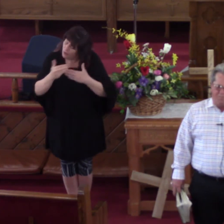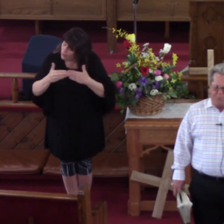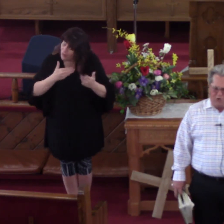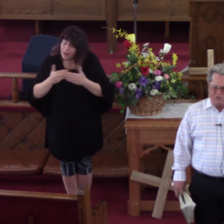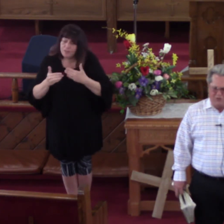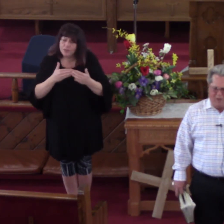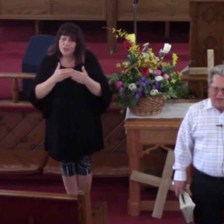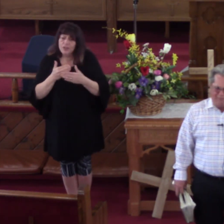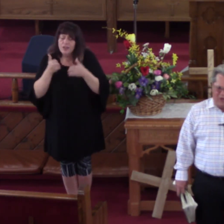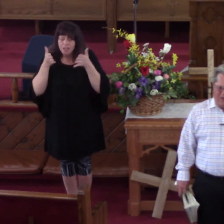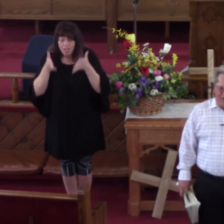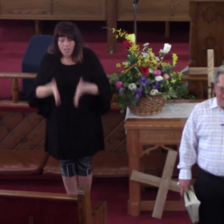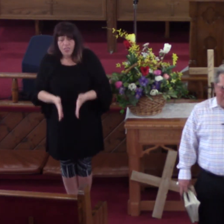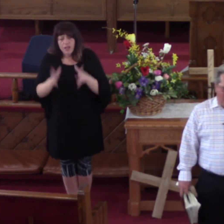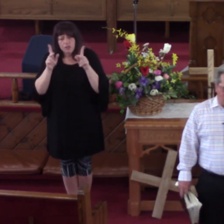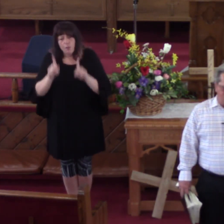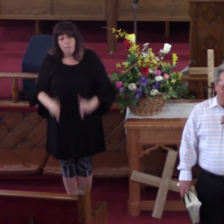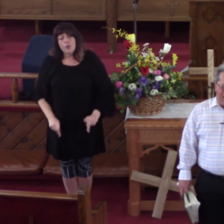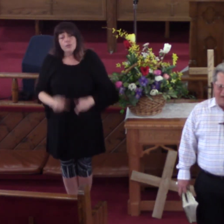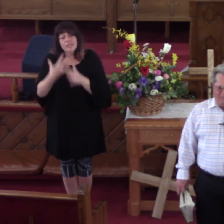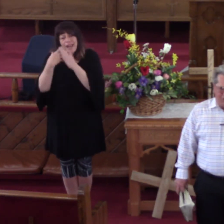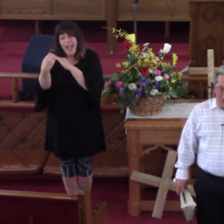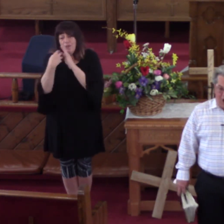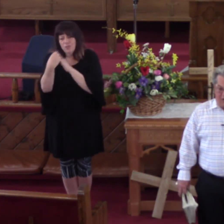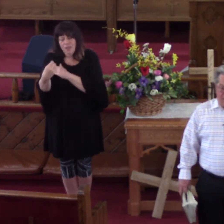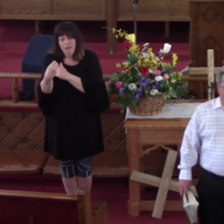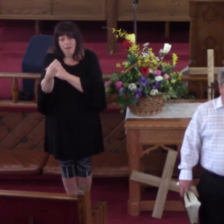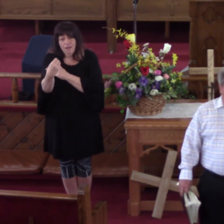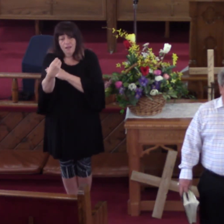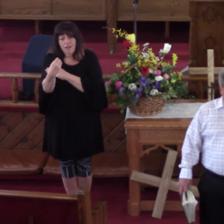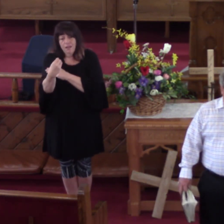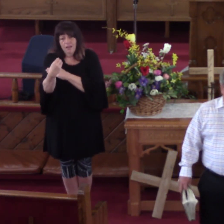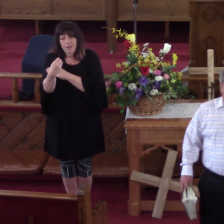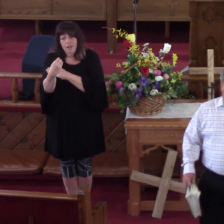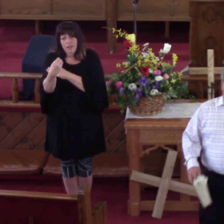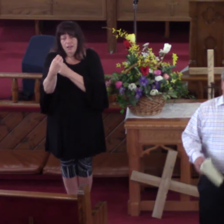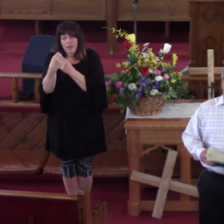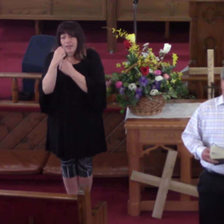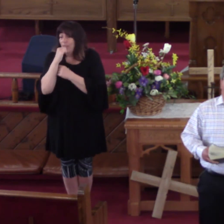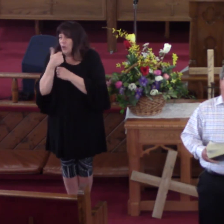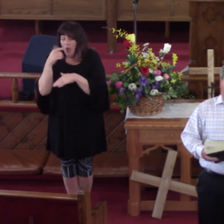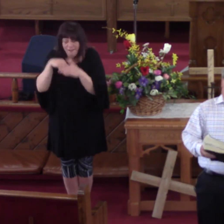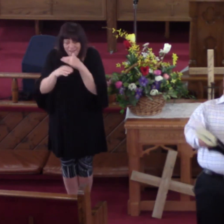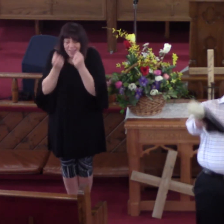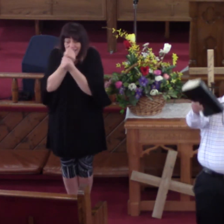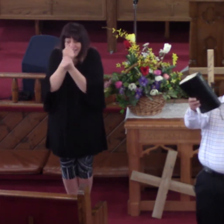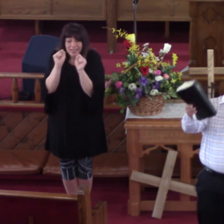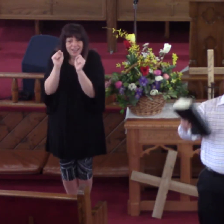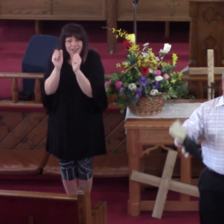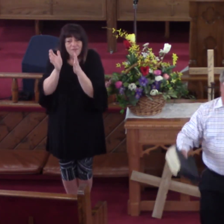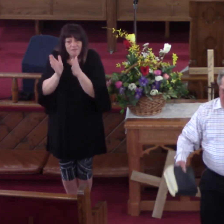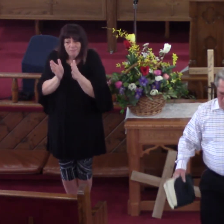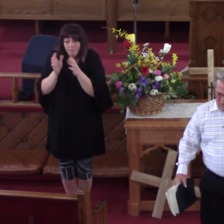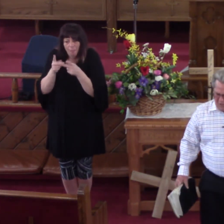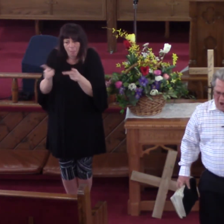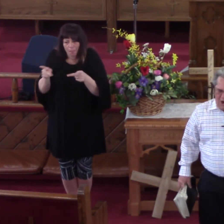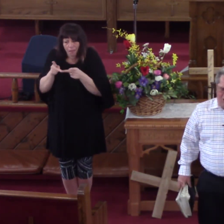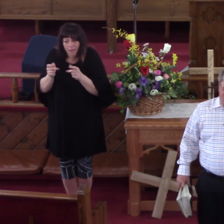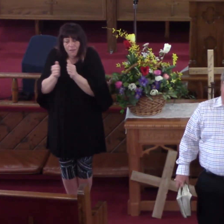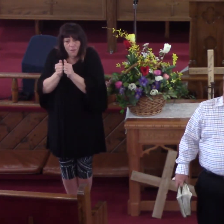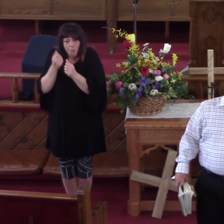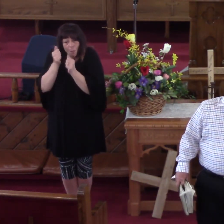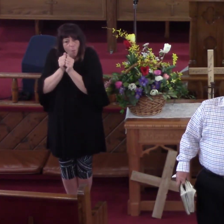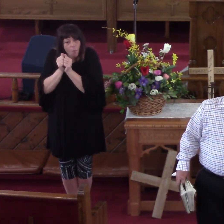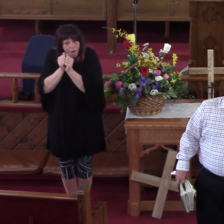Is A Person My Friend Outside Of The Ark Of Safety There Is A God In Heaven With